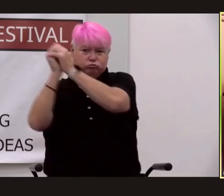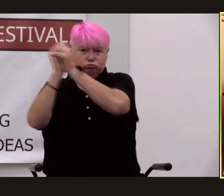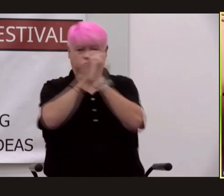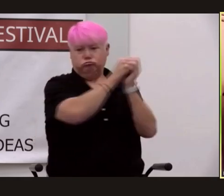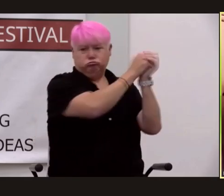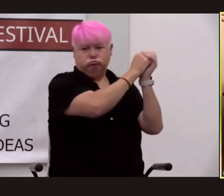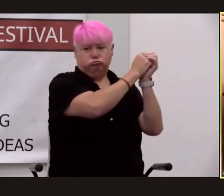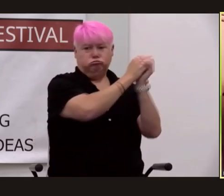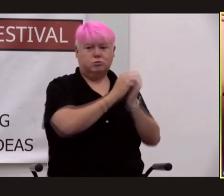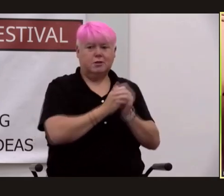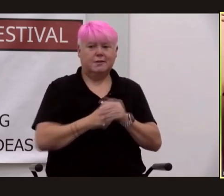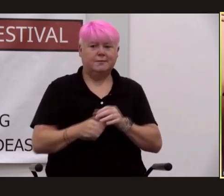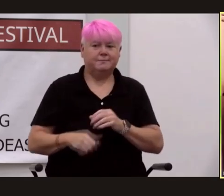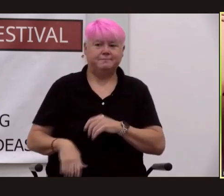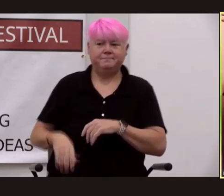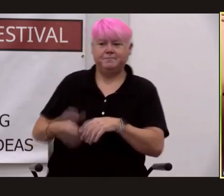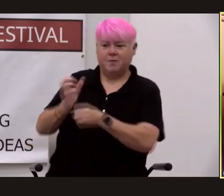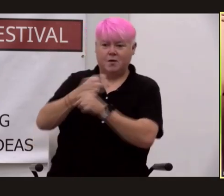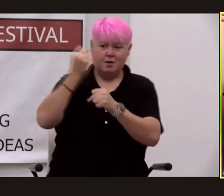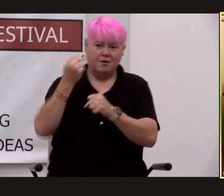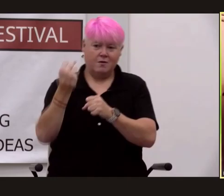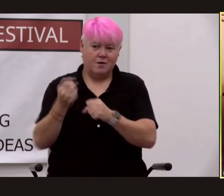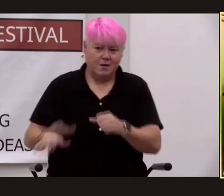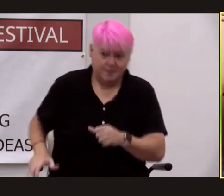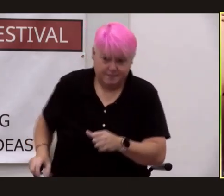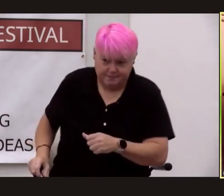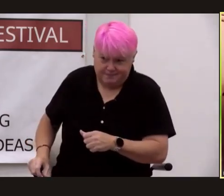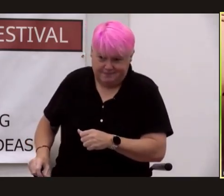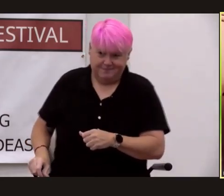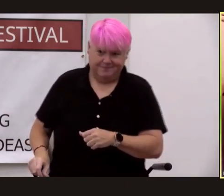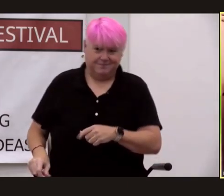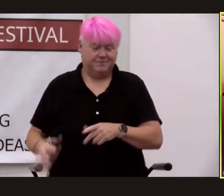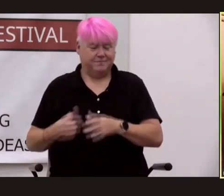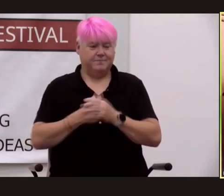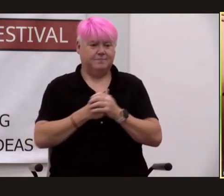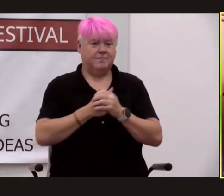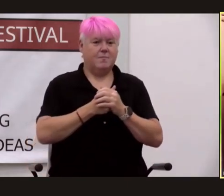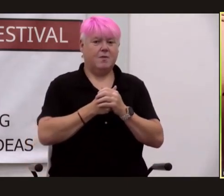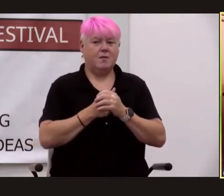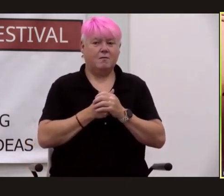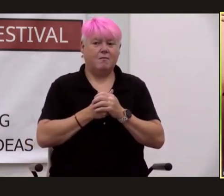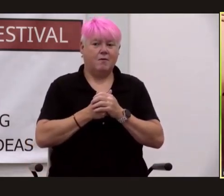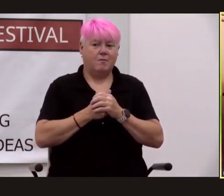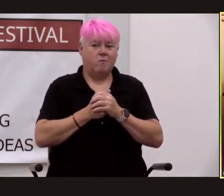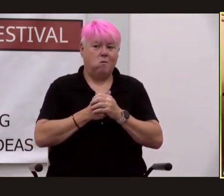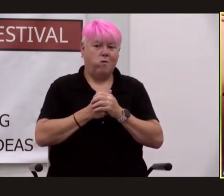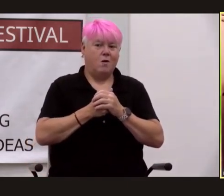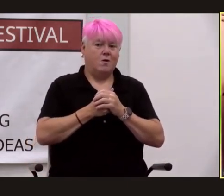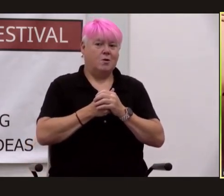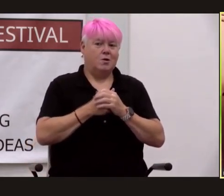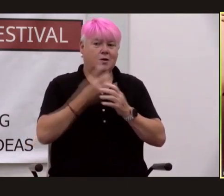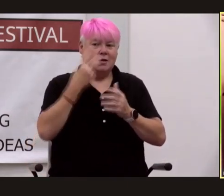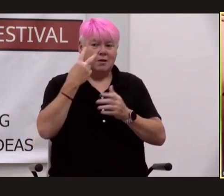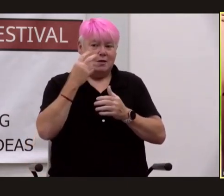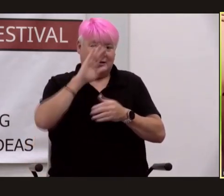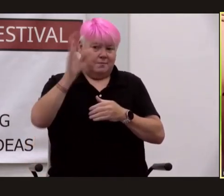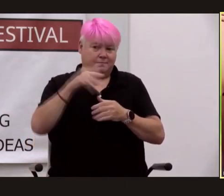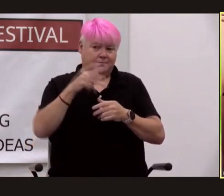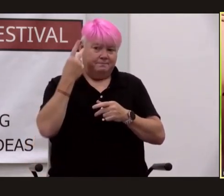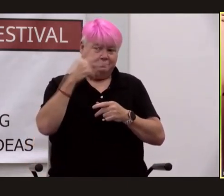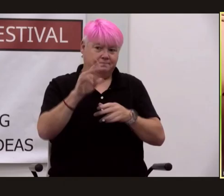hands held up in victory and as his colleagues said strutted they'd never seen him walk like that